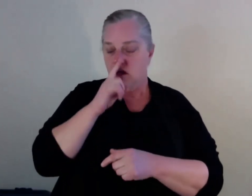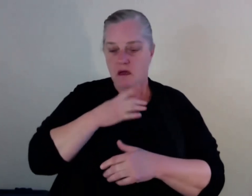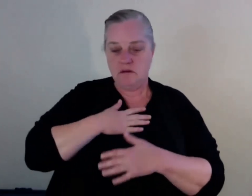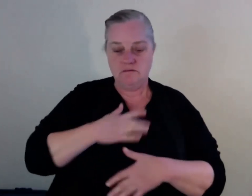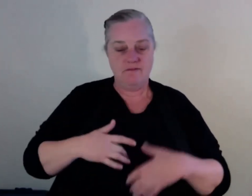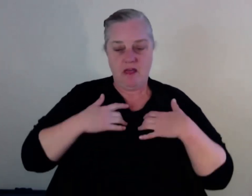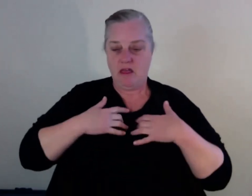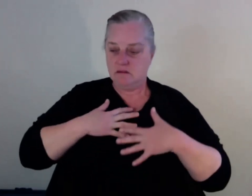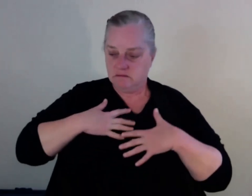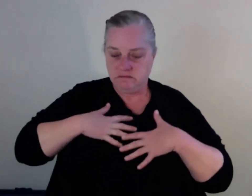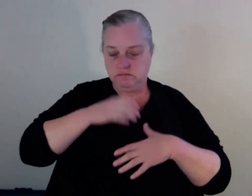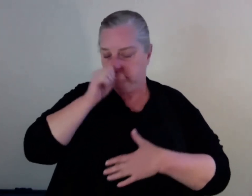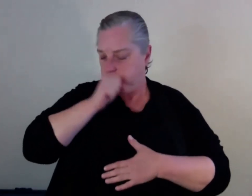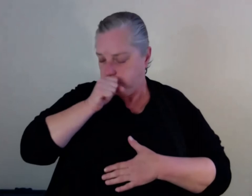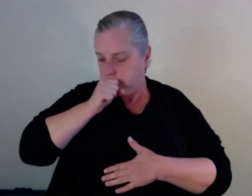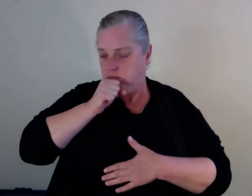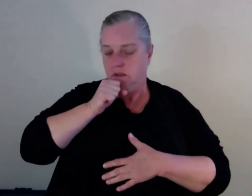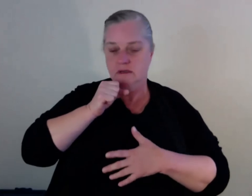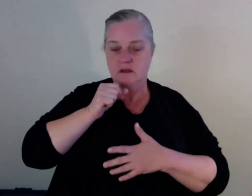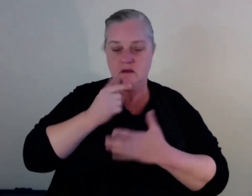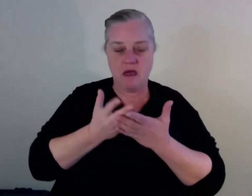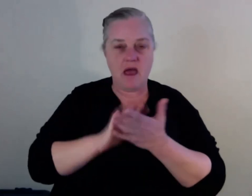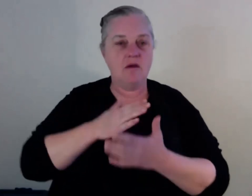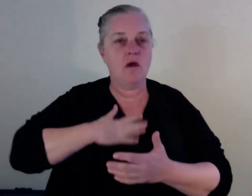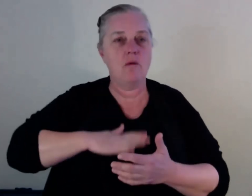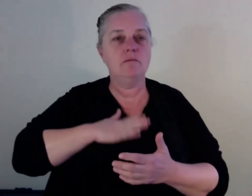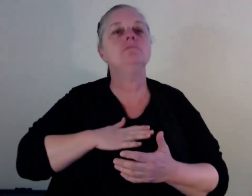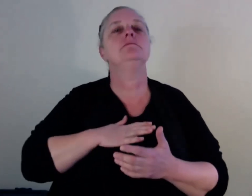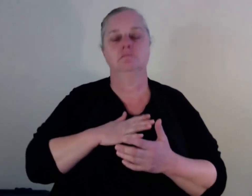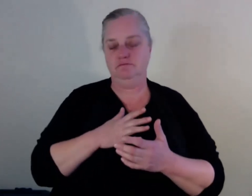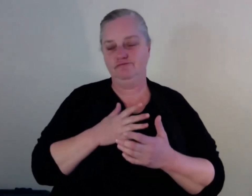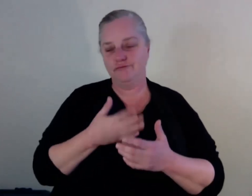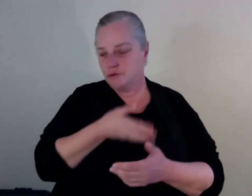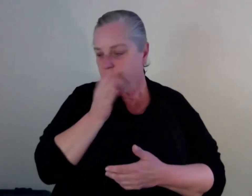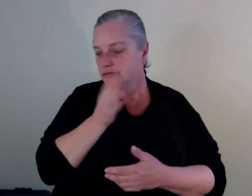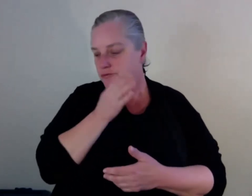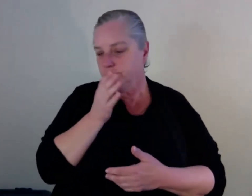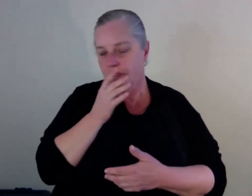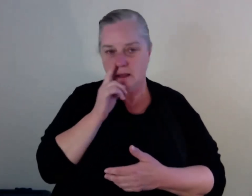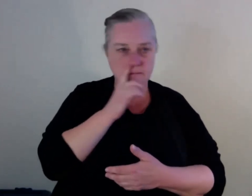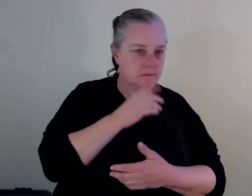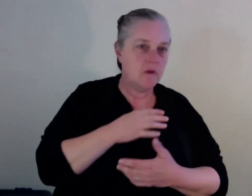my family to find out. And that made that, that made me even worse. I ended up going to jail